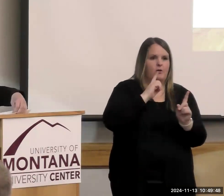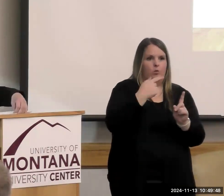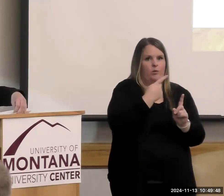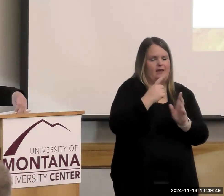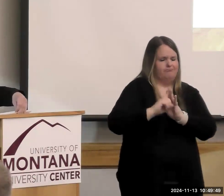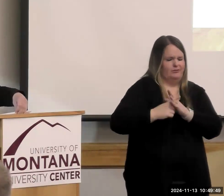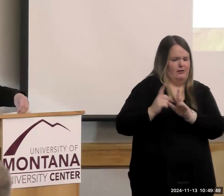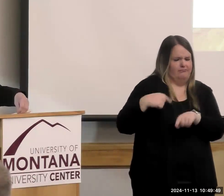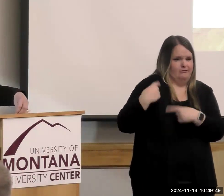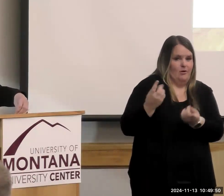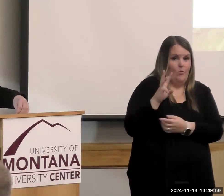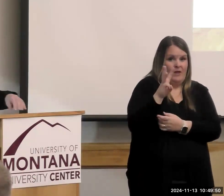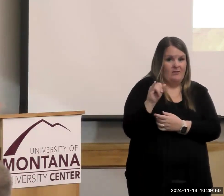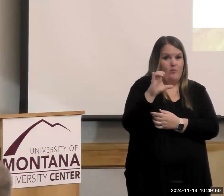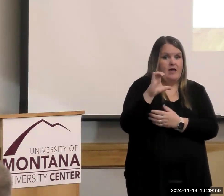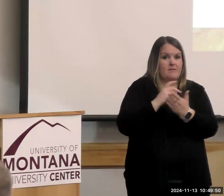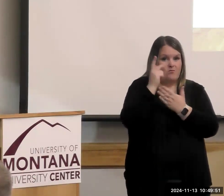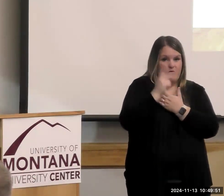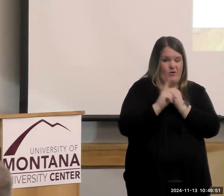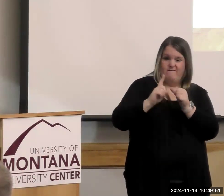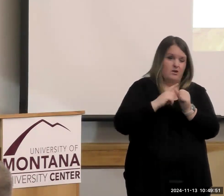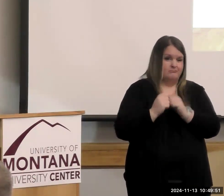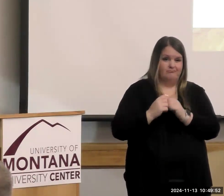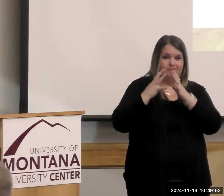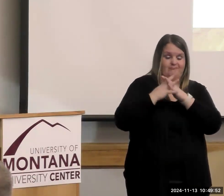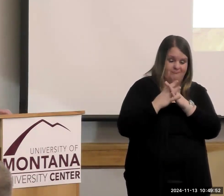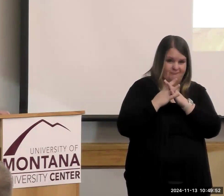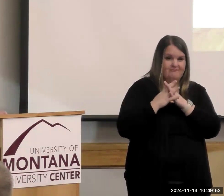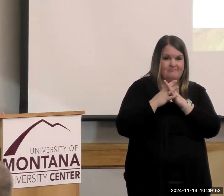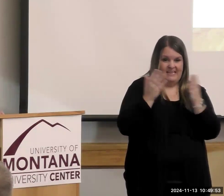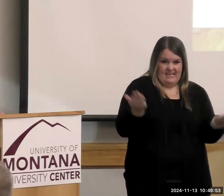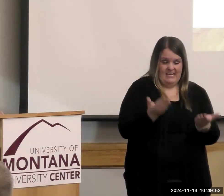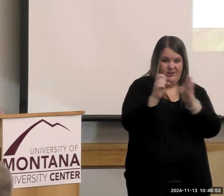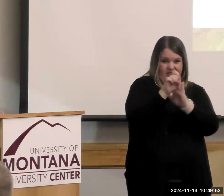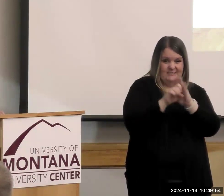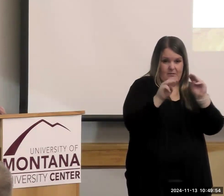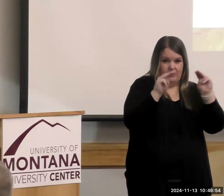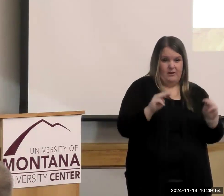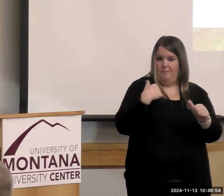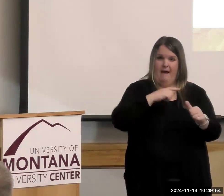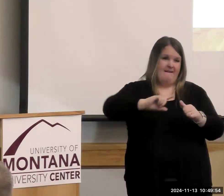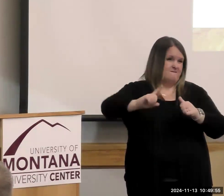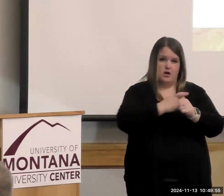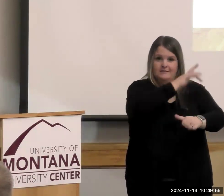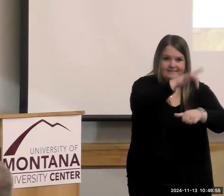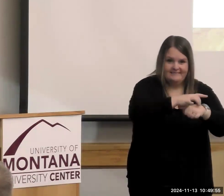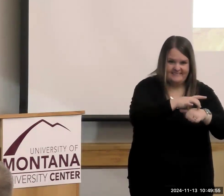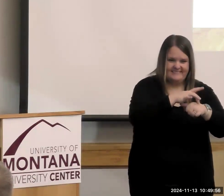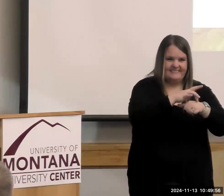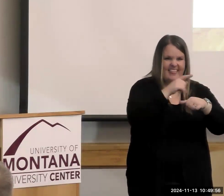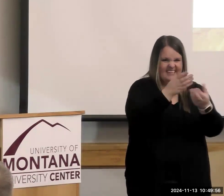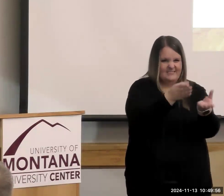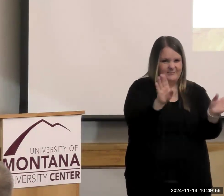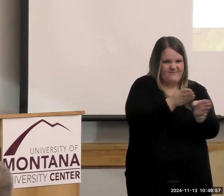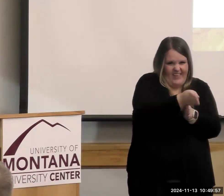program first got started in Montana, it was my first tiptoe into the waters of public health nutrition. And for any of you who do work in that